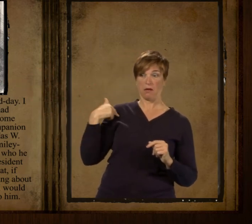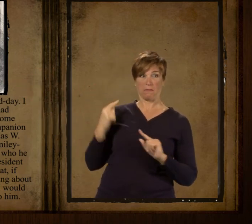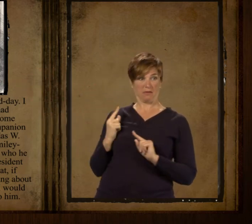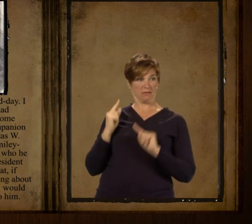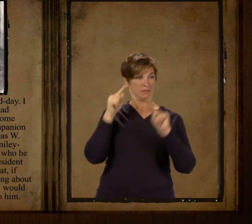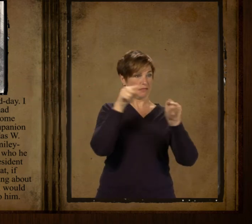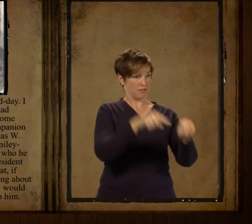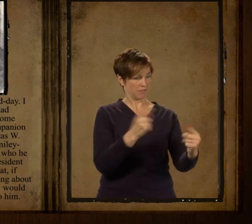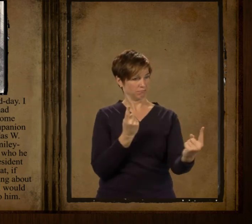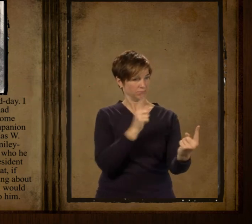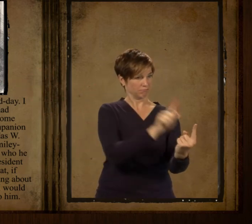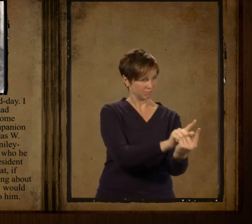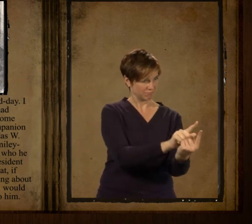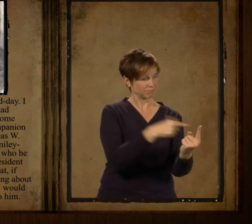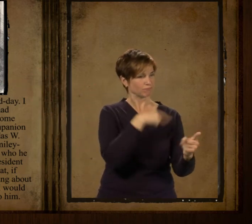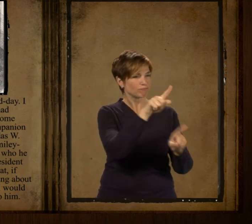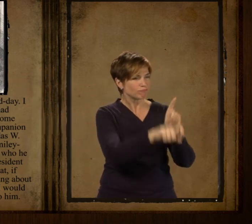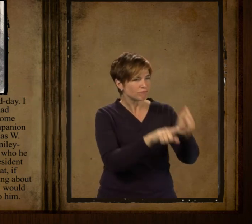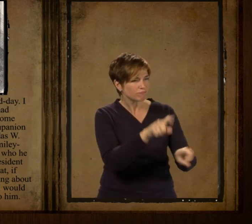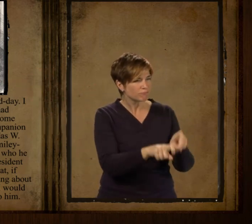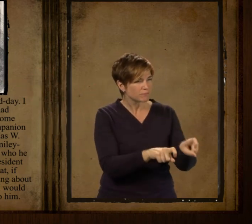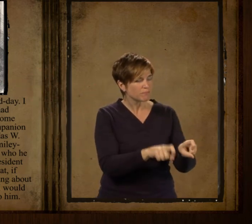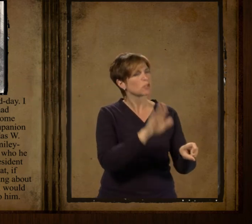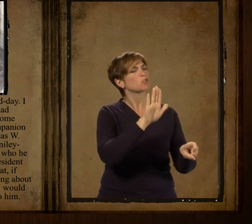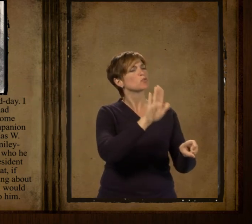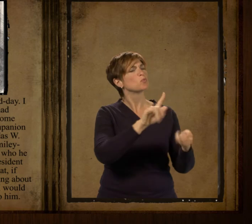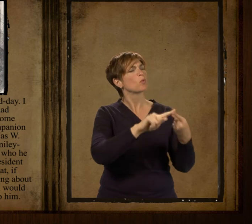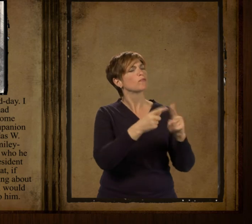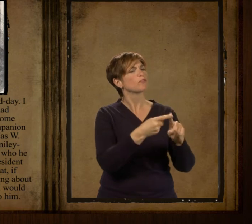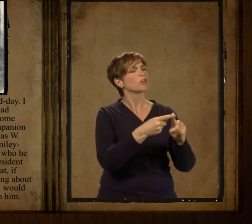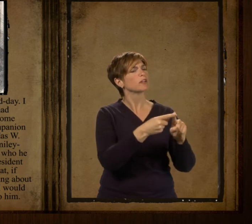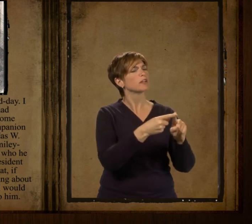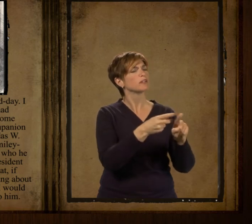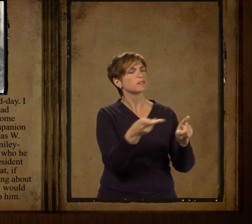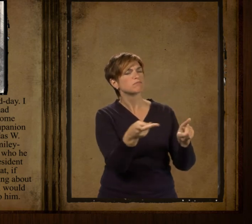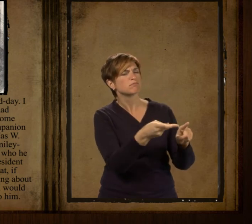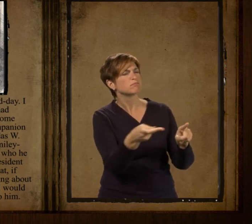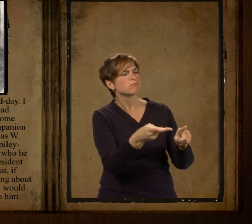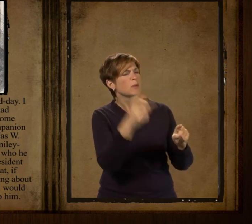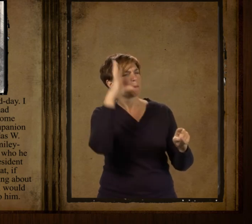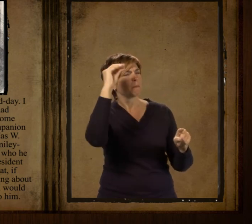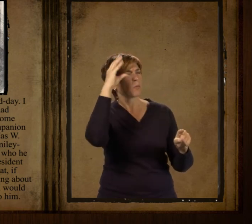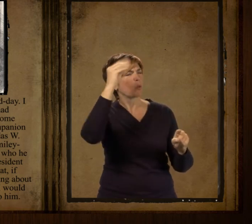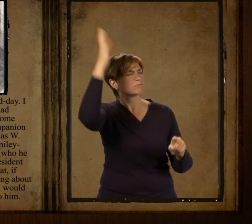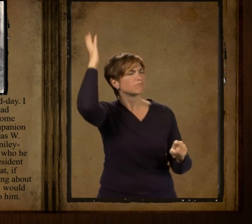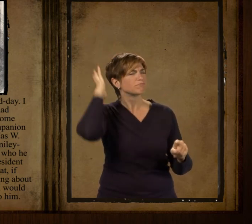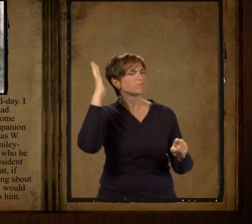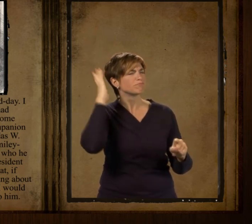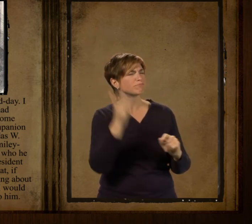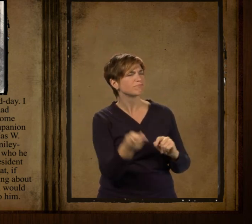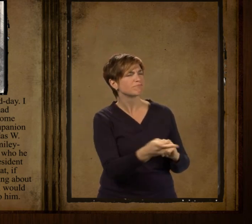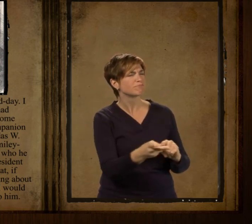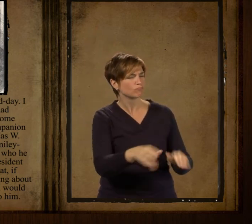inquiries about a cherished companion of his boyhood named Leonidas W.